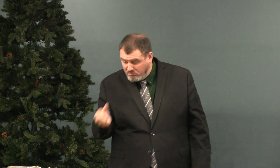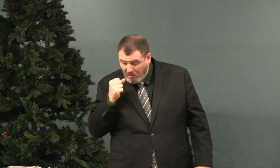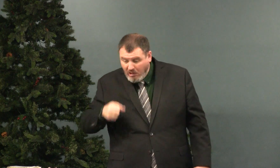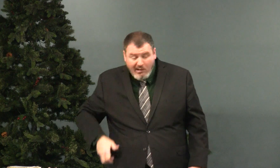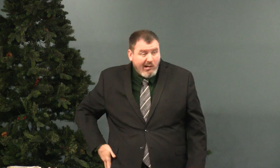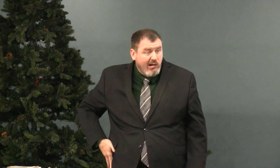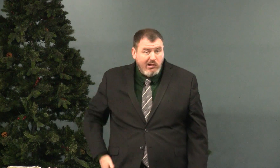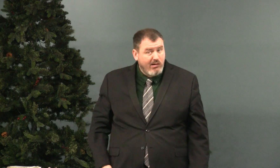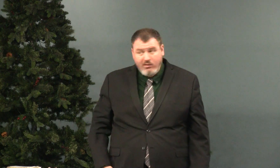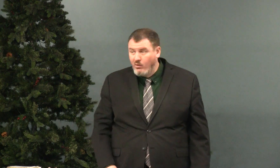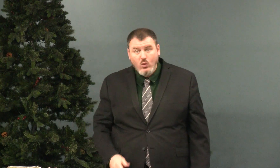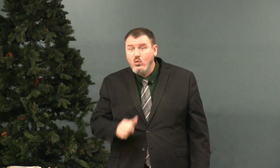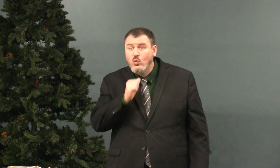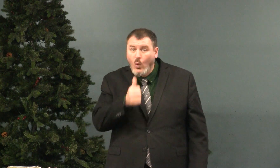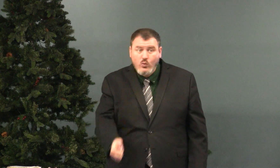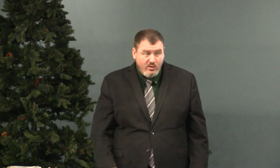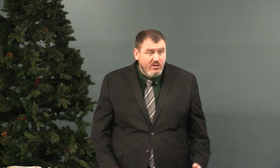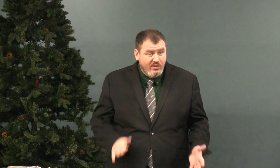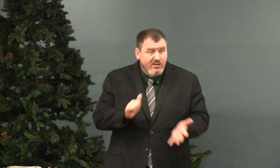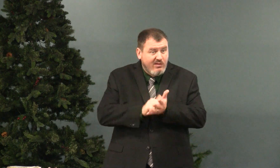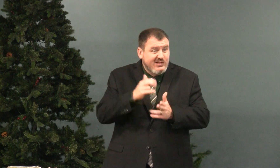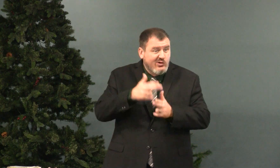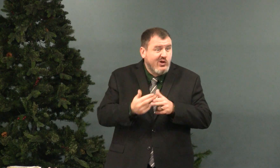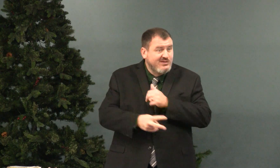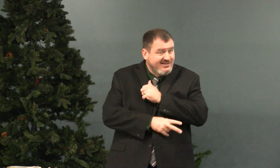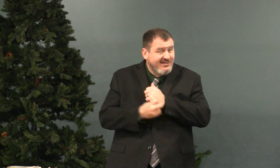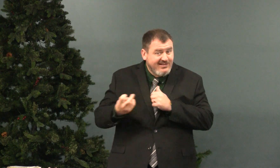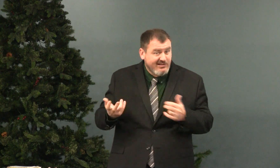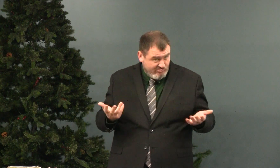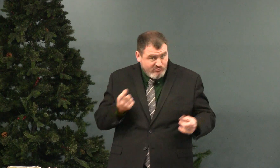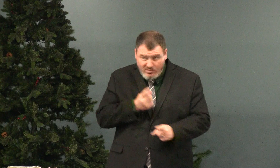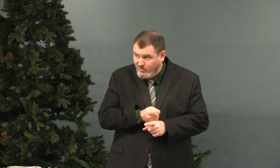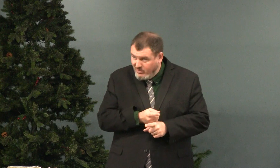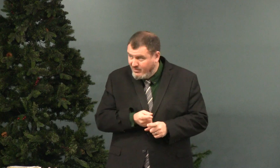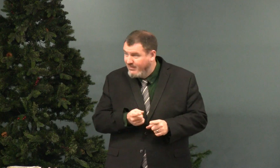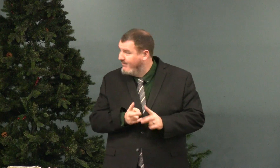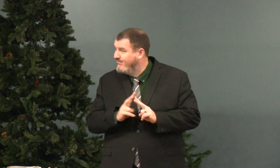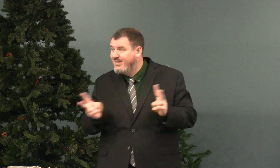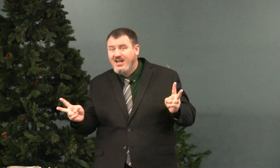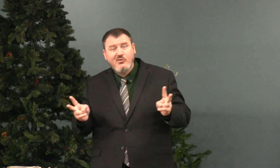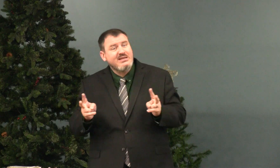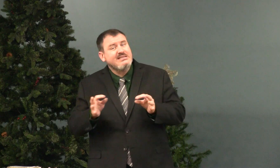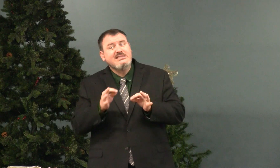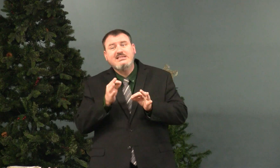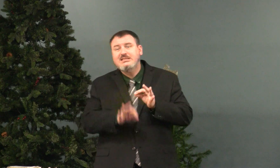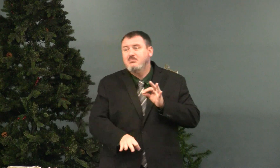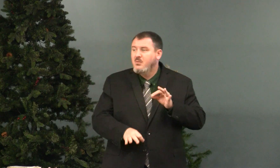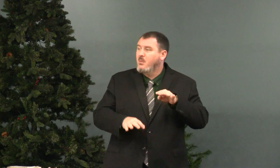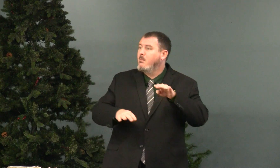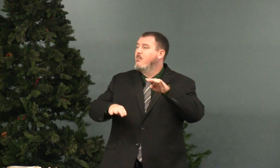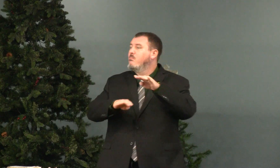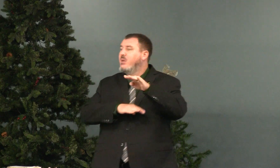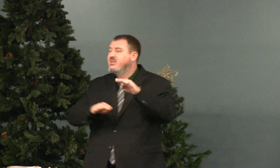see something on the shelf, don't take it and put it in your pocket. That's stealing. Right. Very simple,